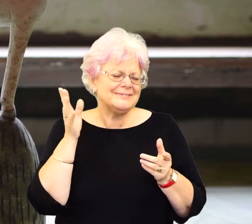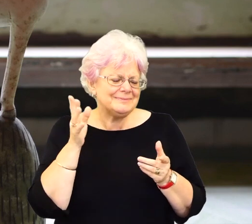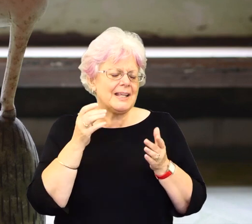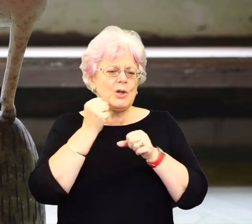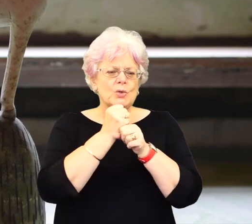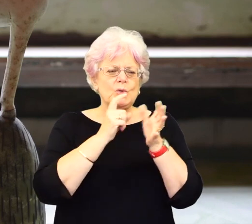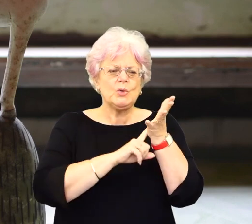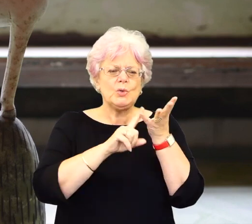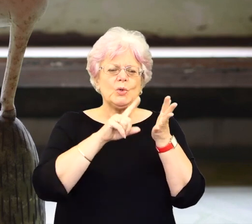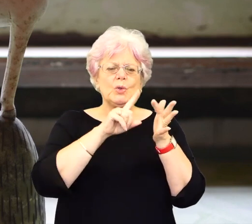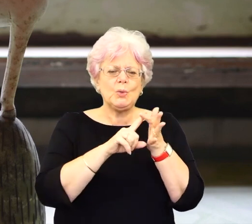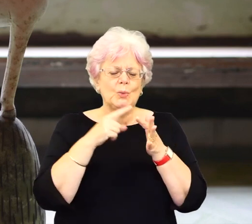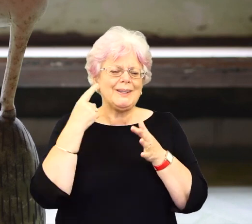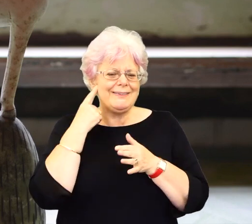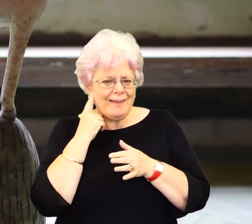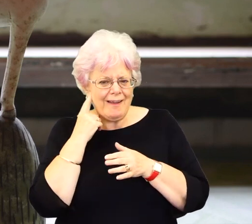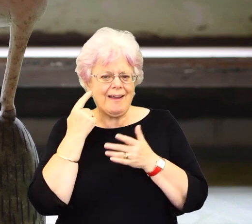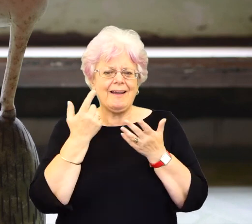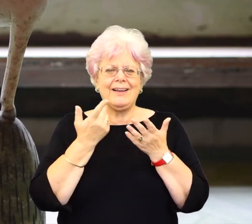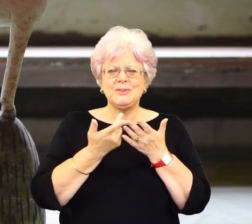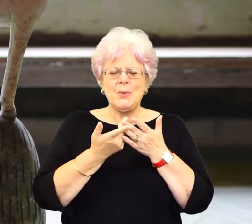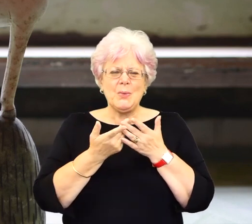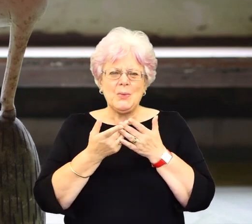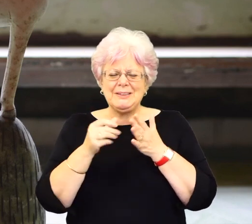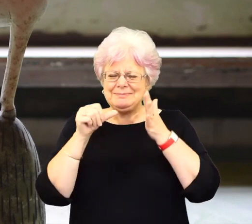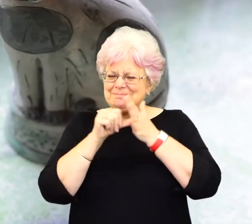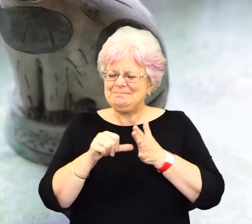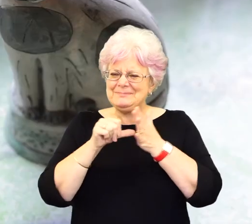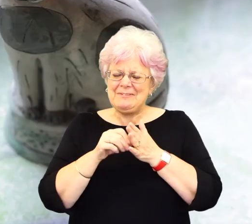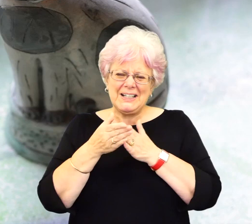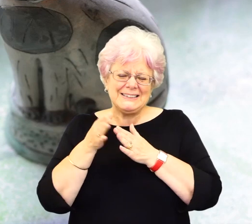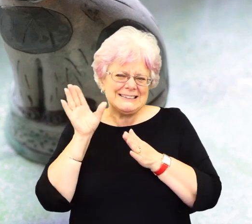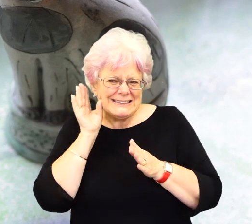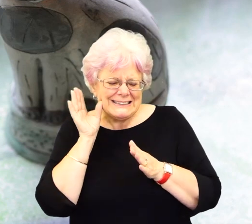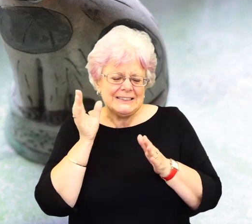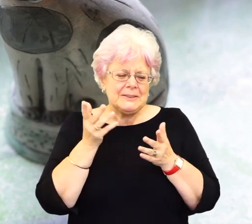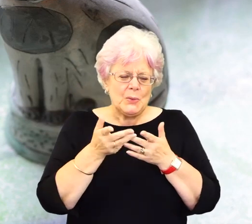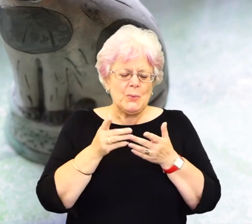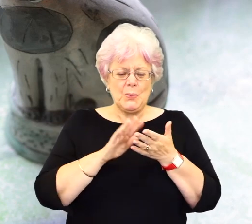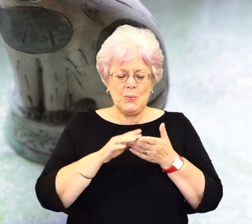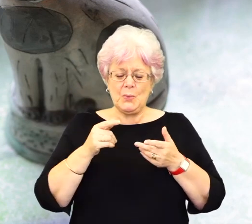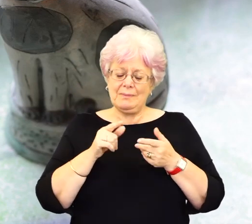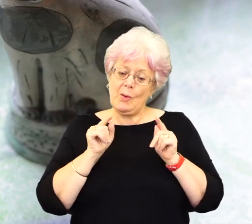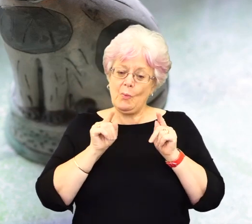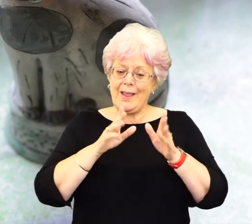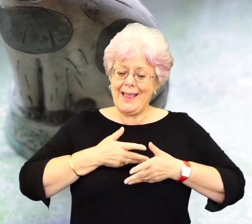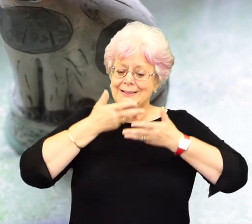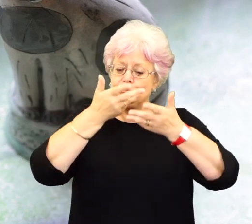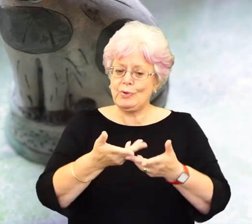case of grouping, gluey air, which wasn't spotted when I was much late, early, well, seven, I was eight and that's seven. So I think it was where me expressing